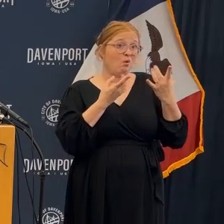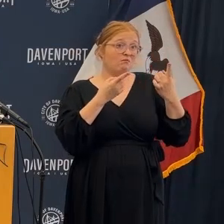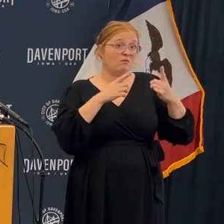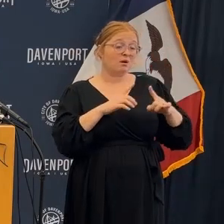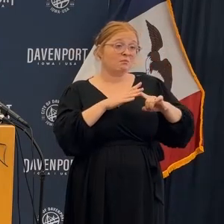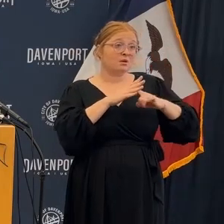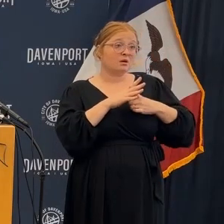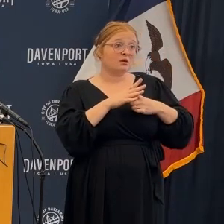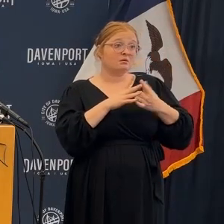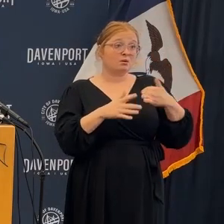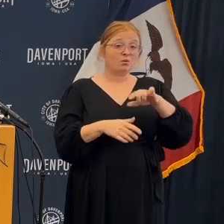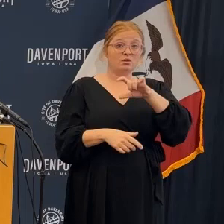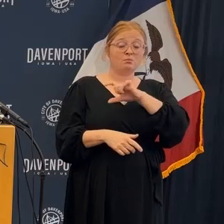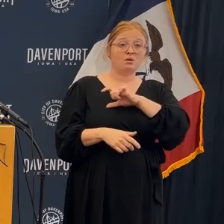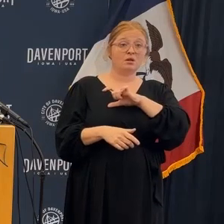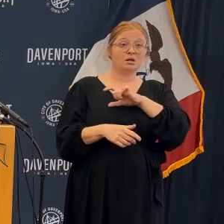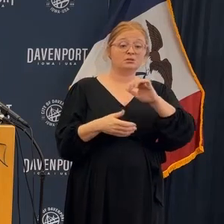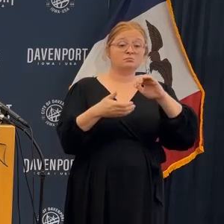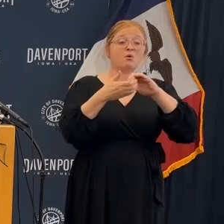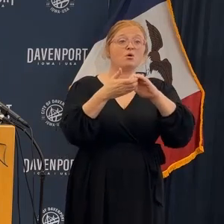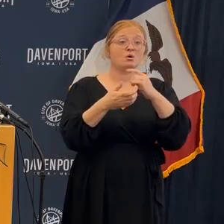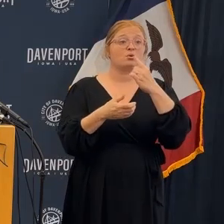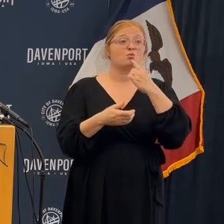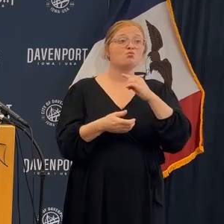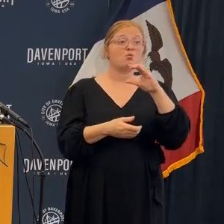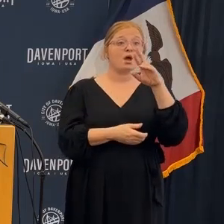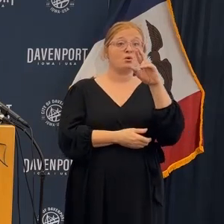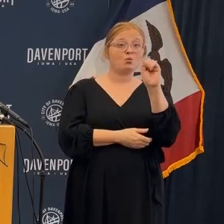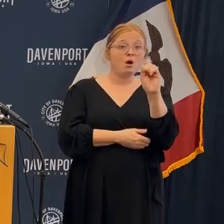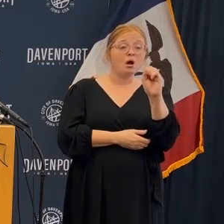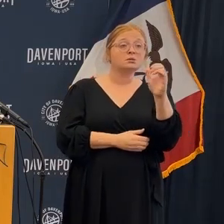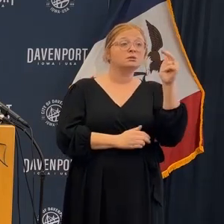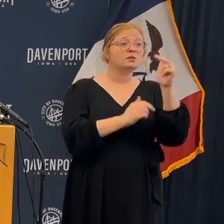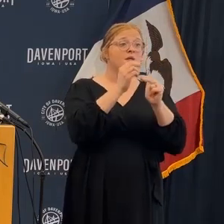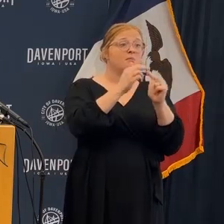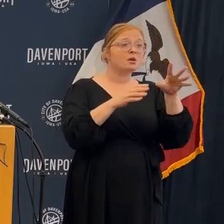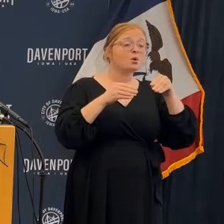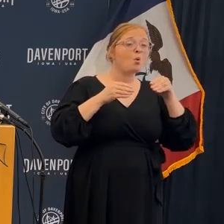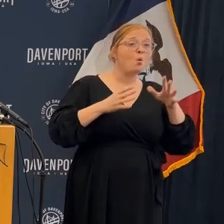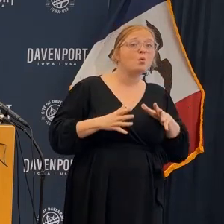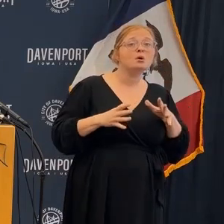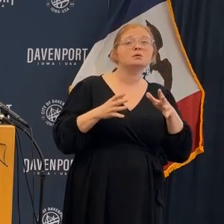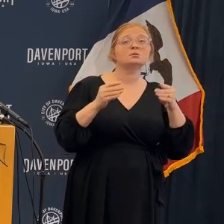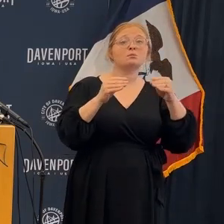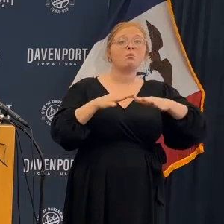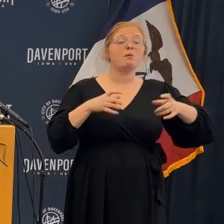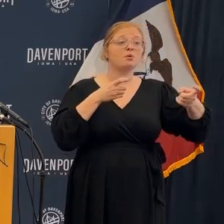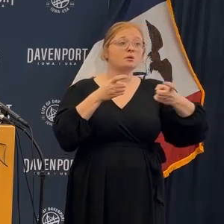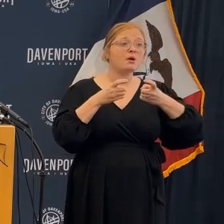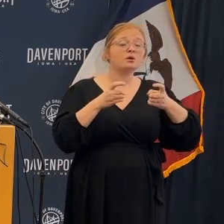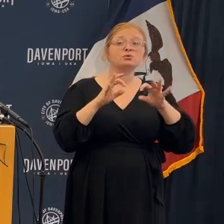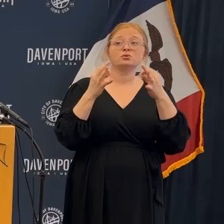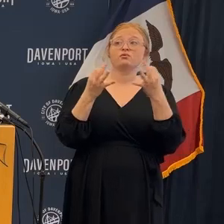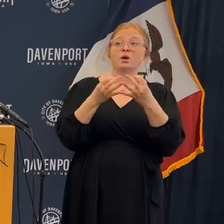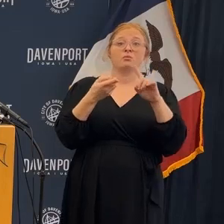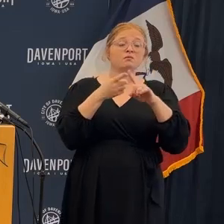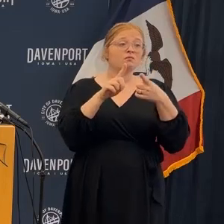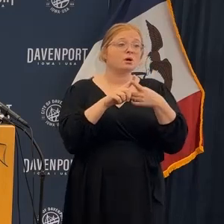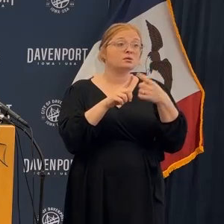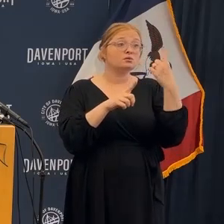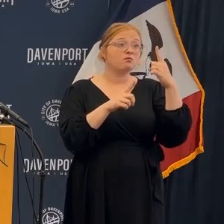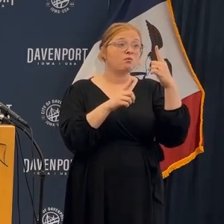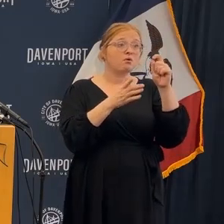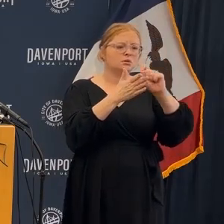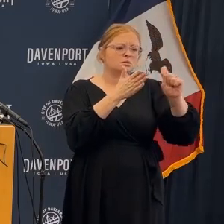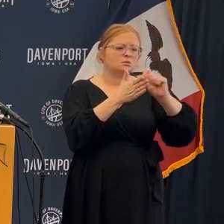Danpore Police Department worked with Red Cross, building owners, building property managers, family, and friends